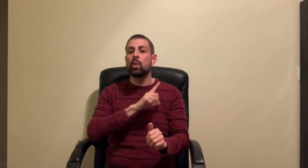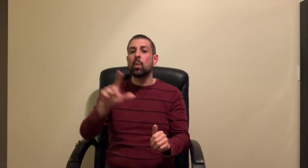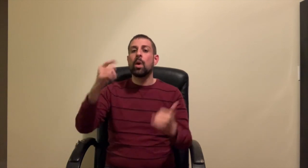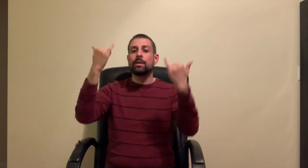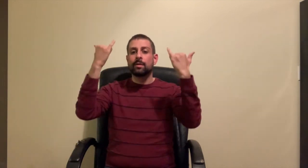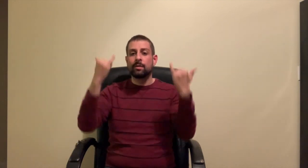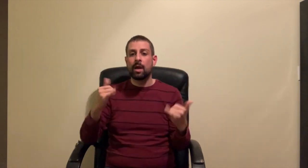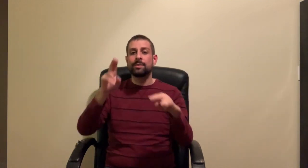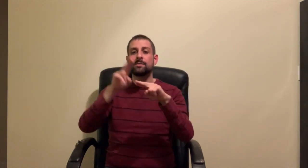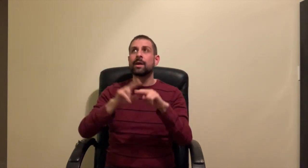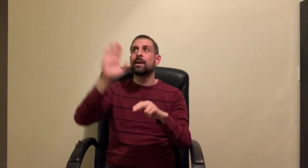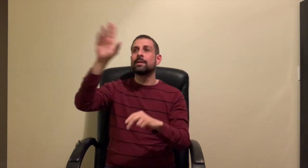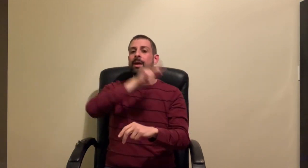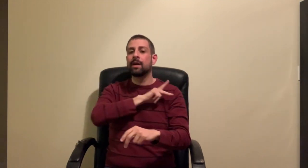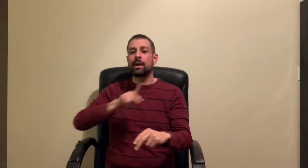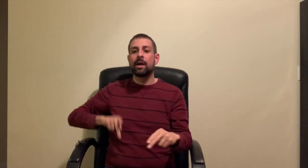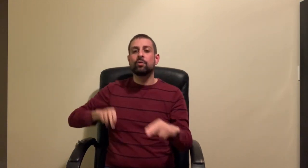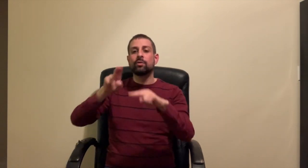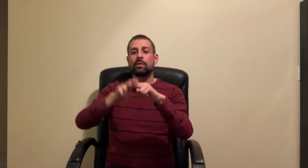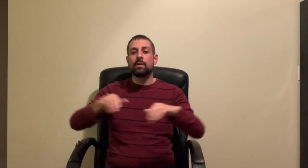The Lord has set His throne in heaven.